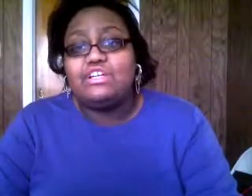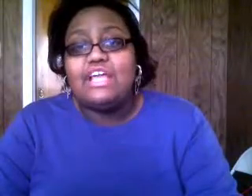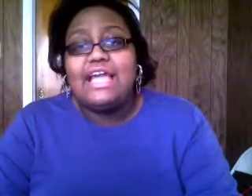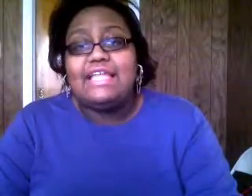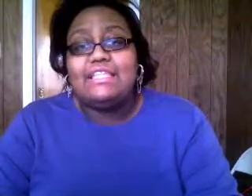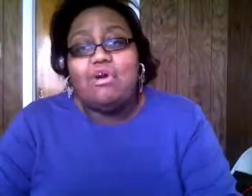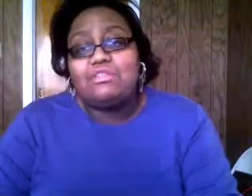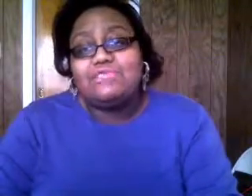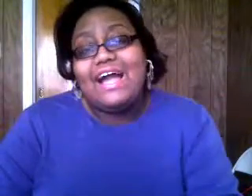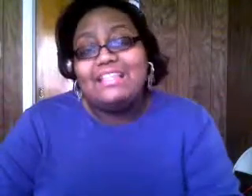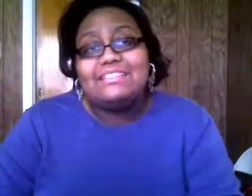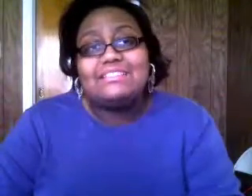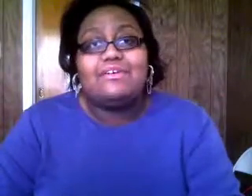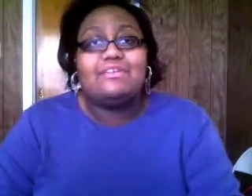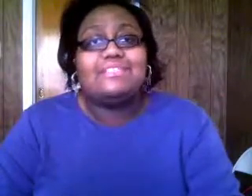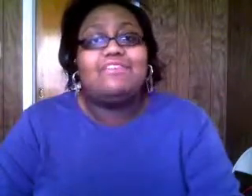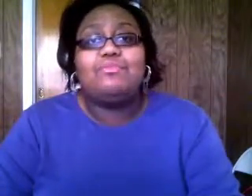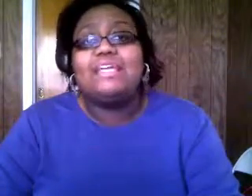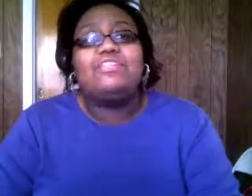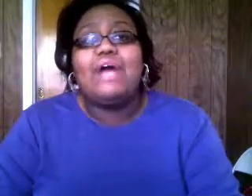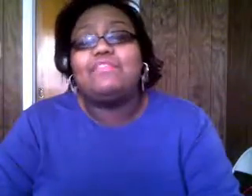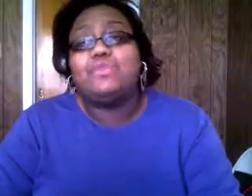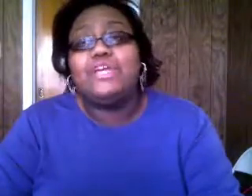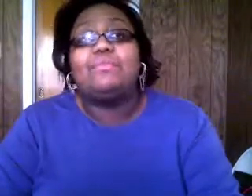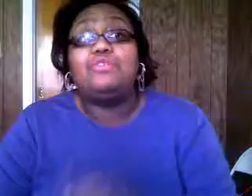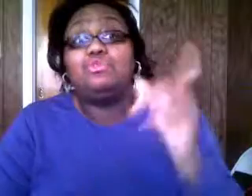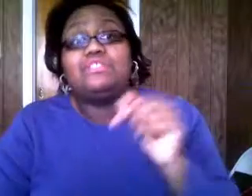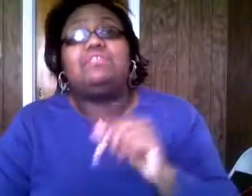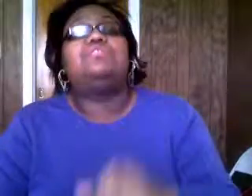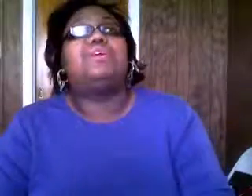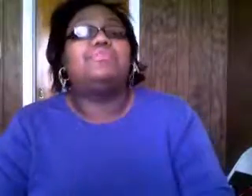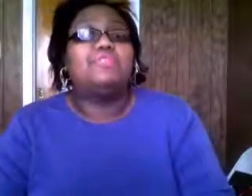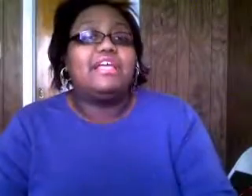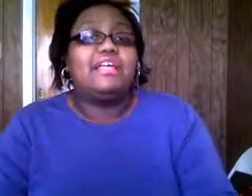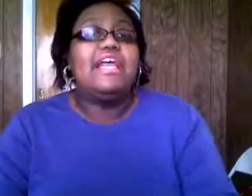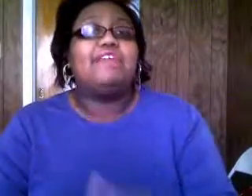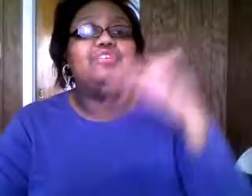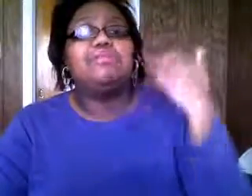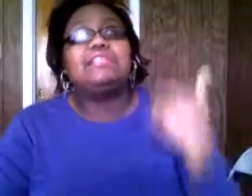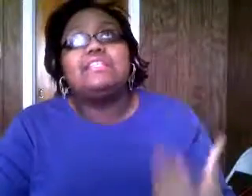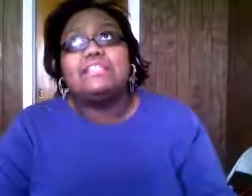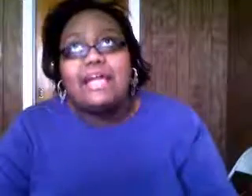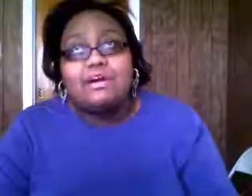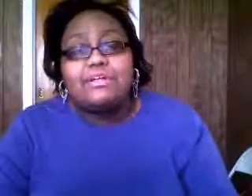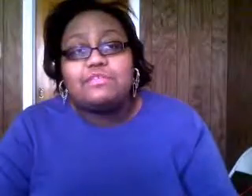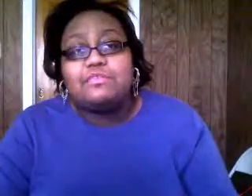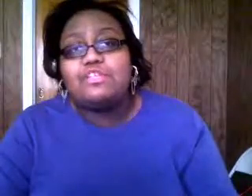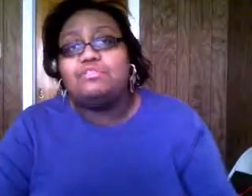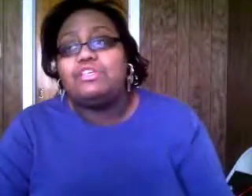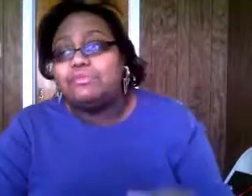and all this violence and stuff all this devilment it don't have to win but it will continue to win as you let it if you keep sitting down as a community you keep